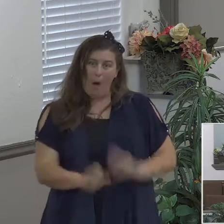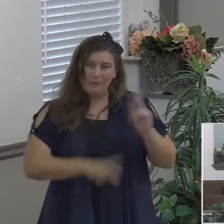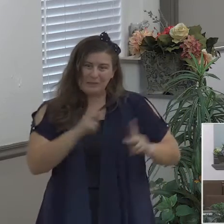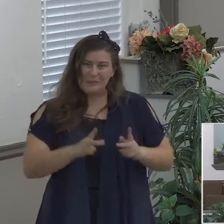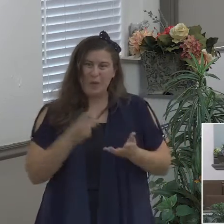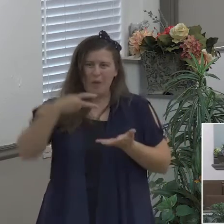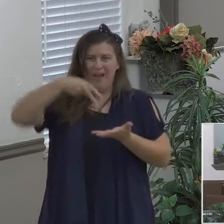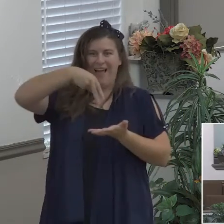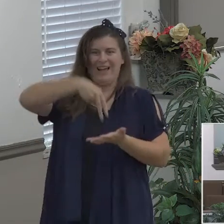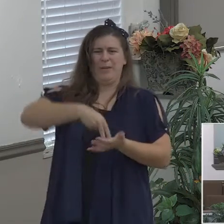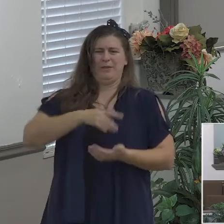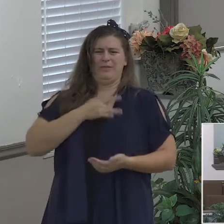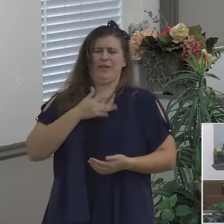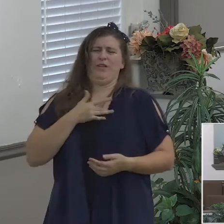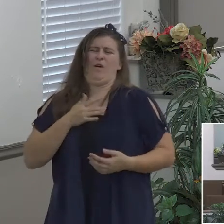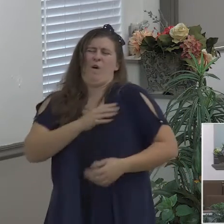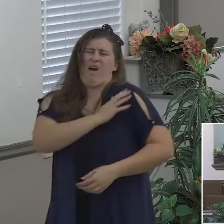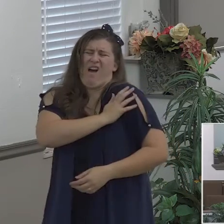you know